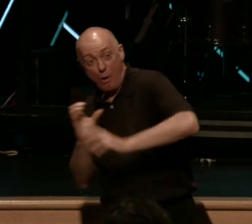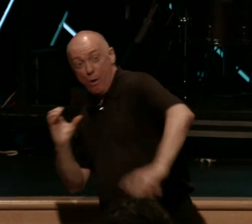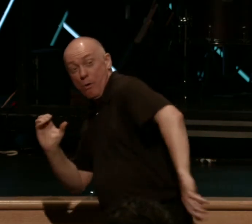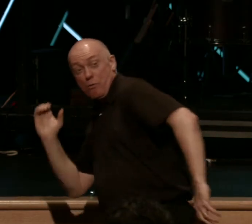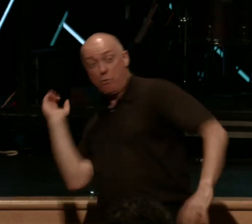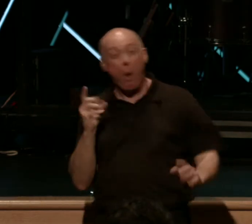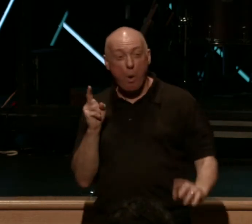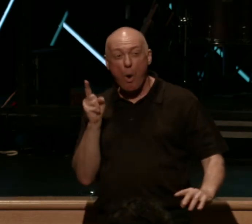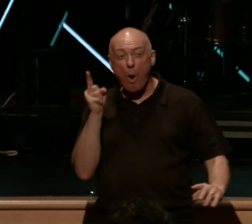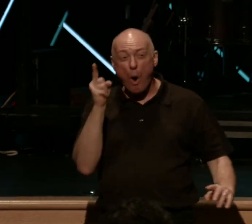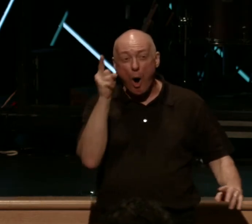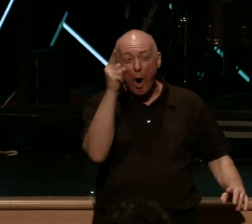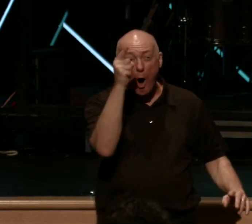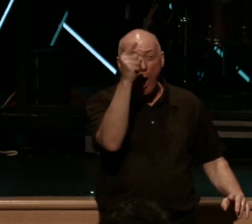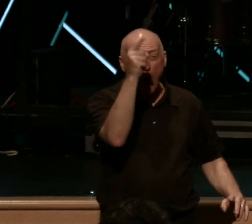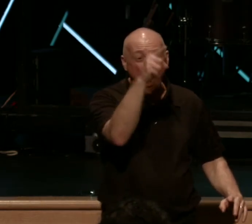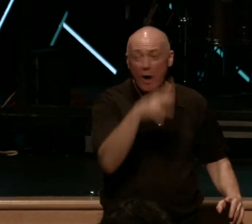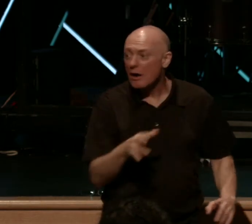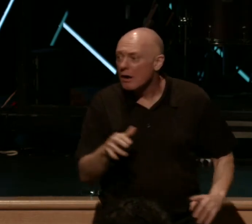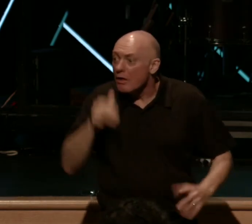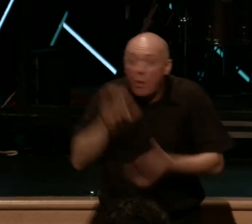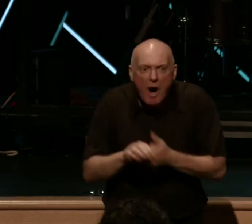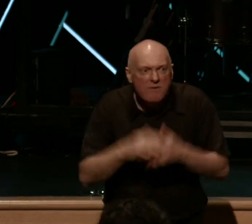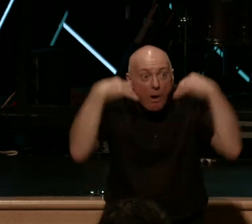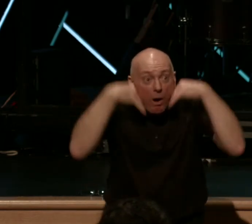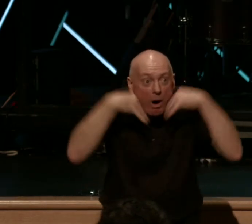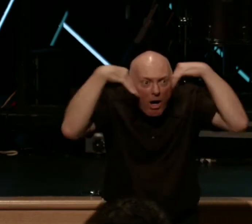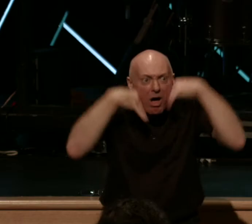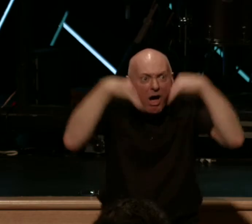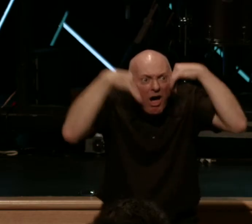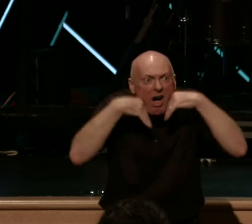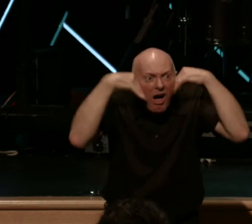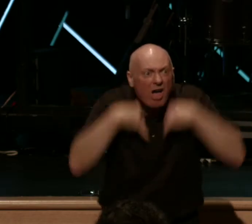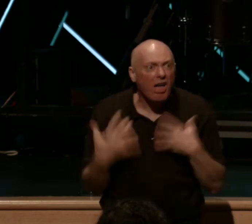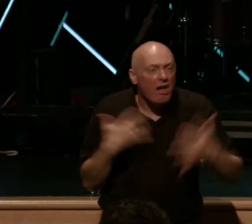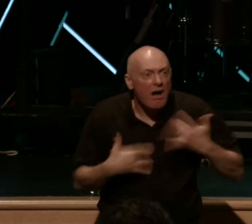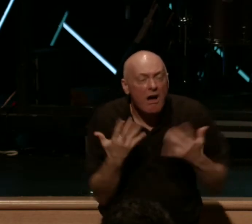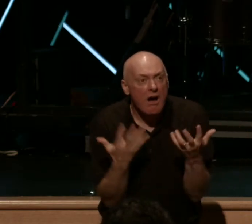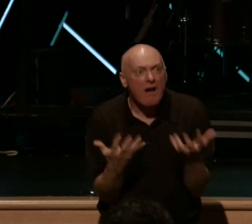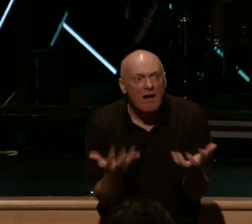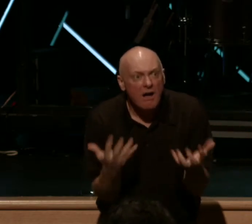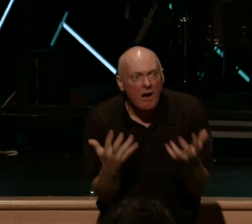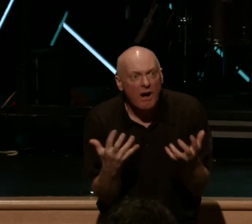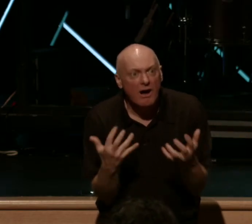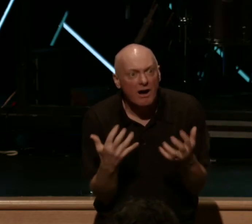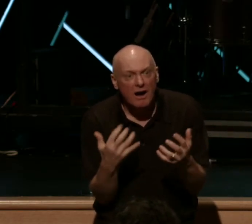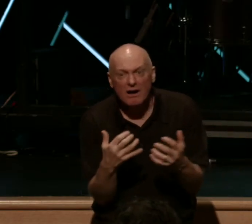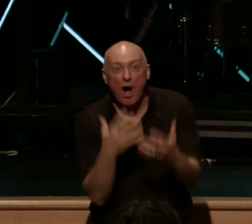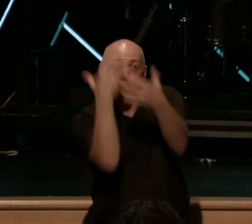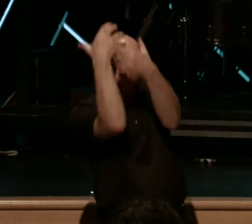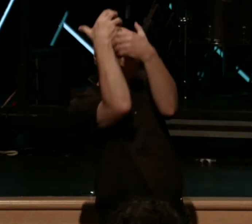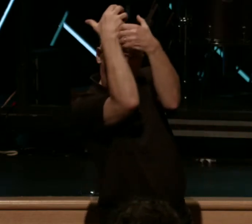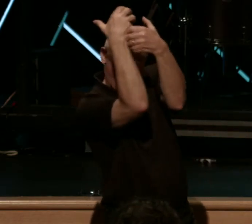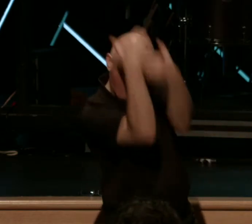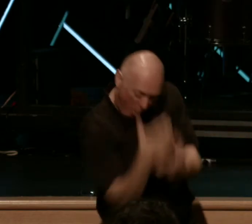He throws the bomb into the end. She is literally sweating bullets on the edge of her seat, listening to the radio. Receiver catches the ball in the end zone.